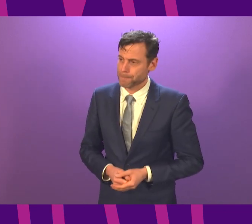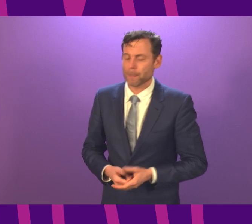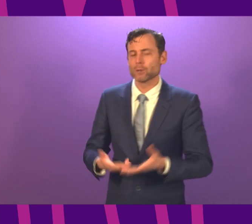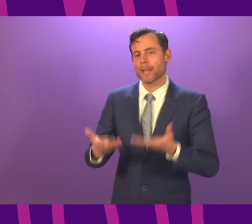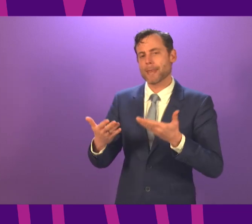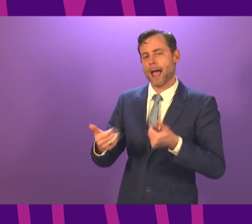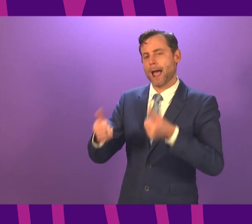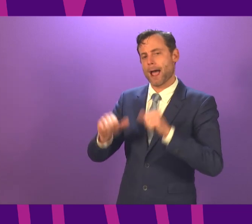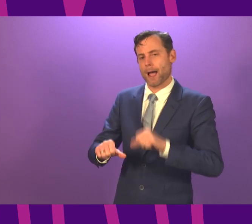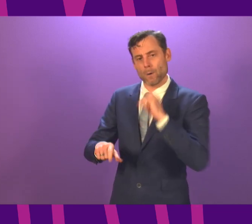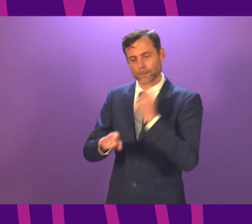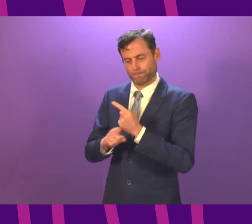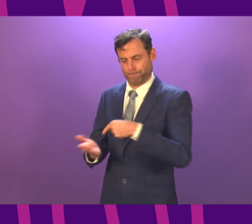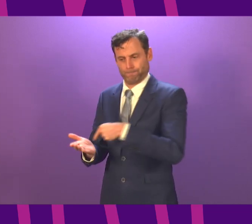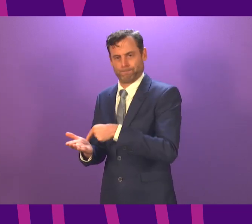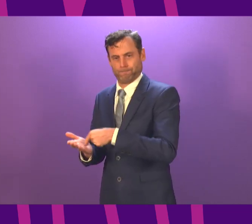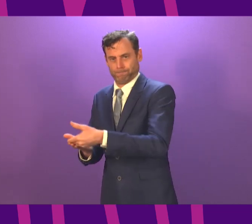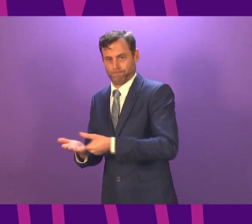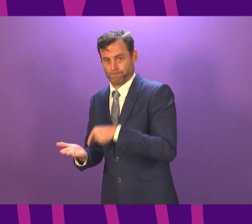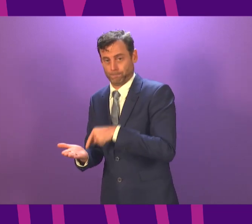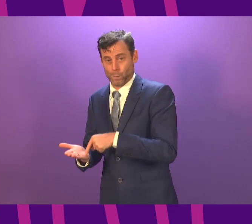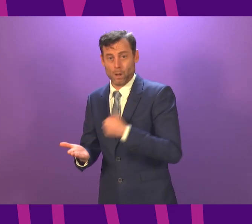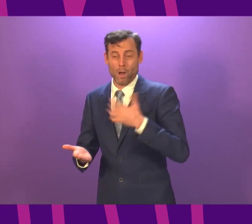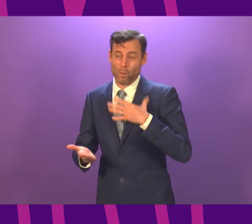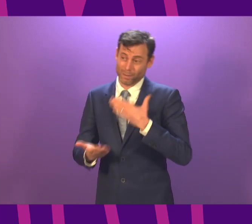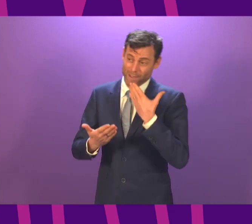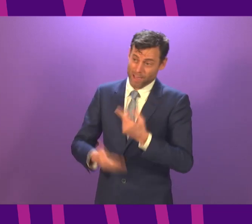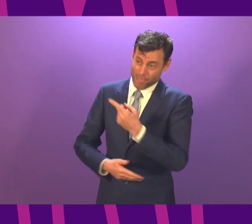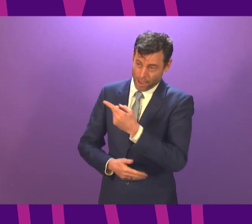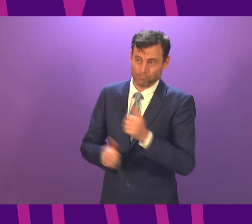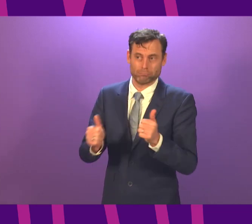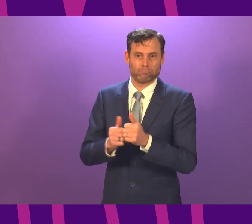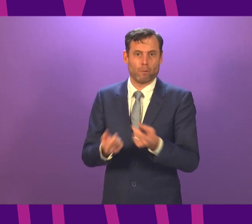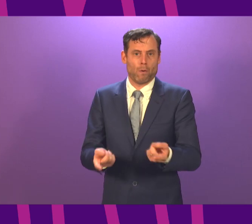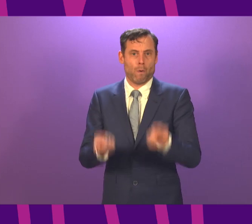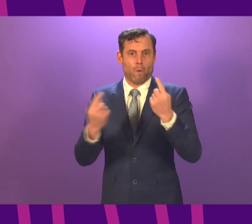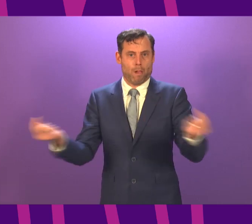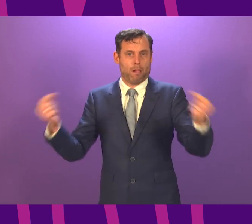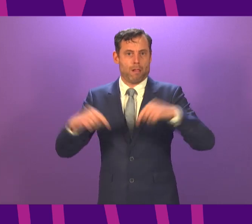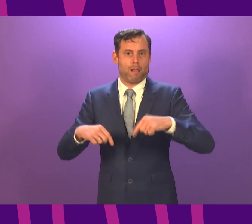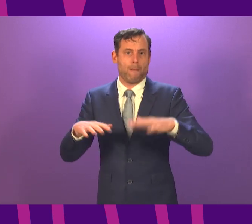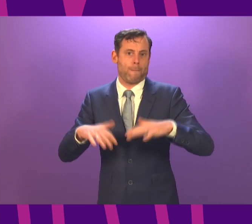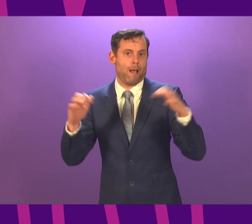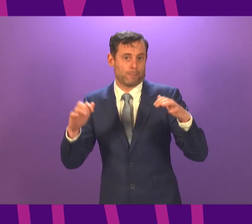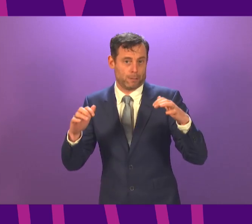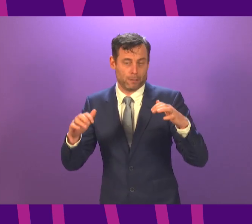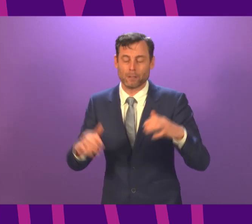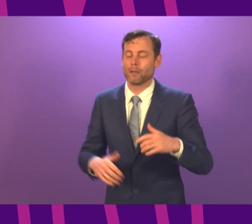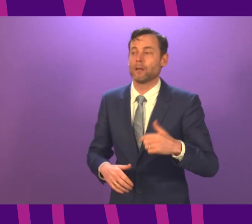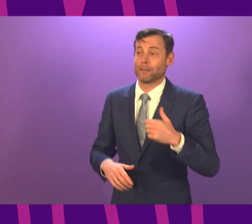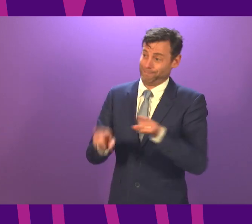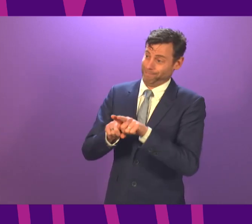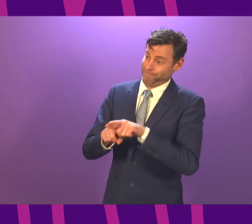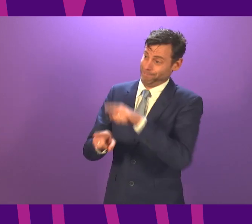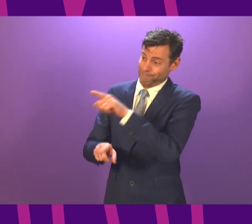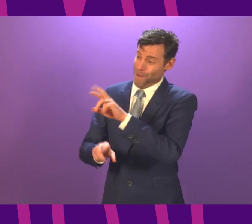now to my statement and firstly, can I thank you for this recall of Parliament today and join you in wishing